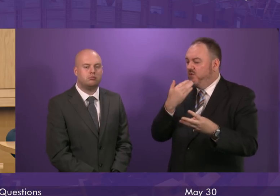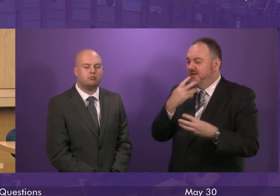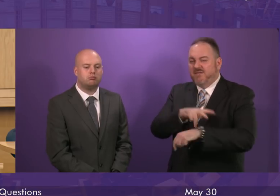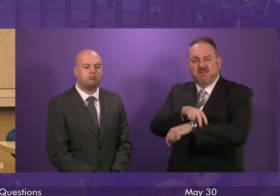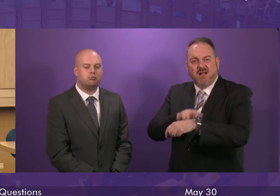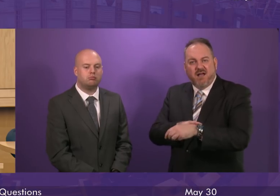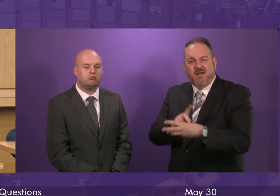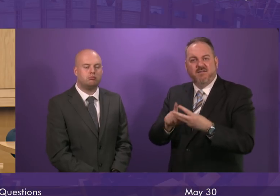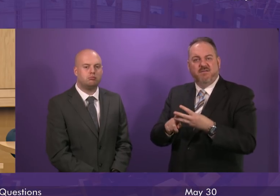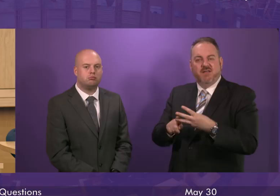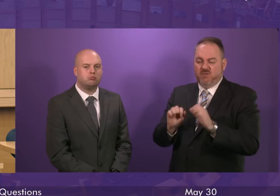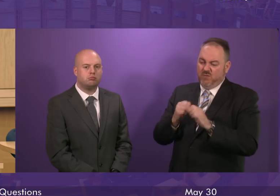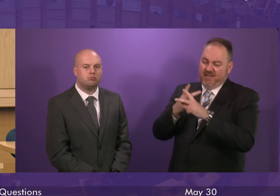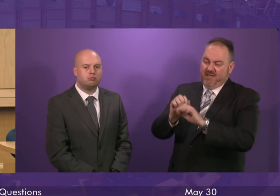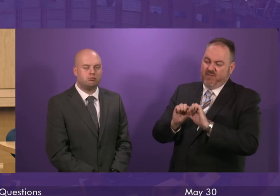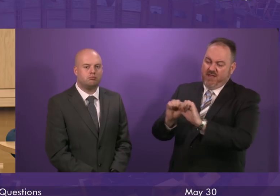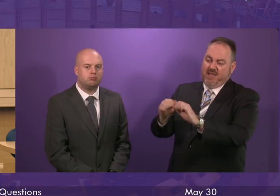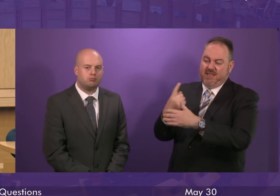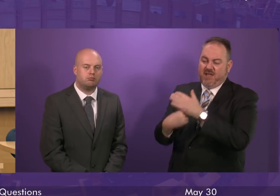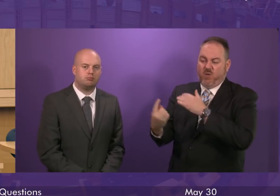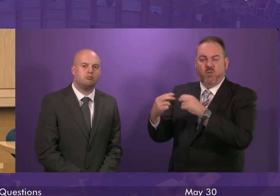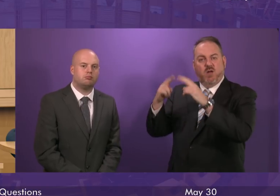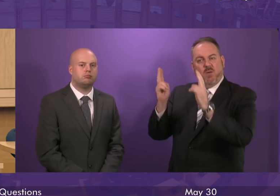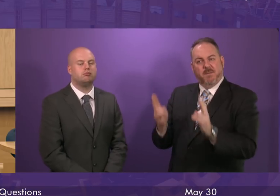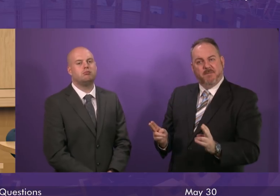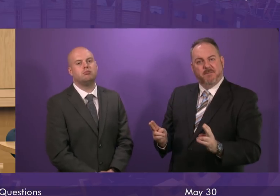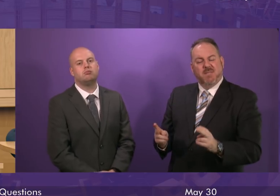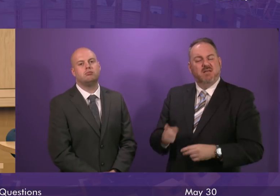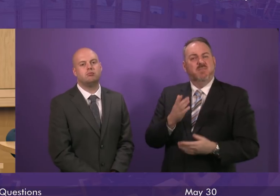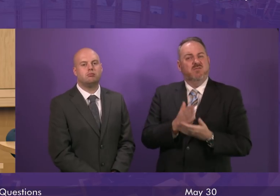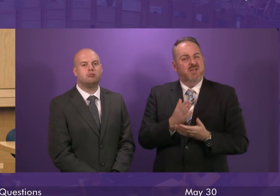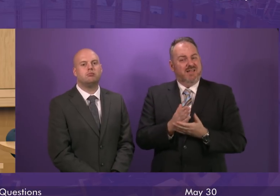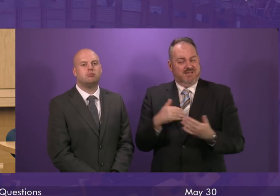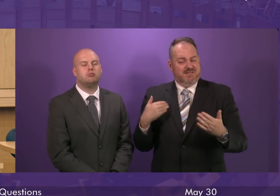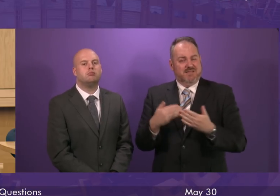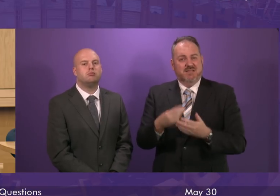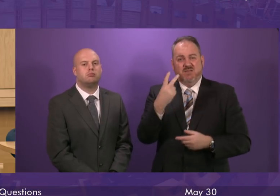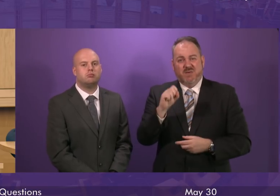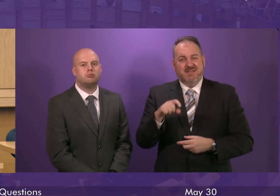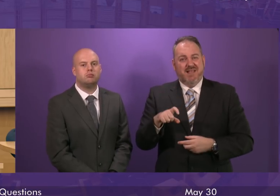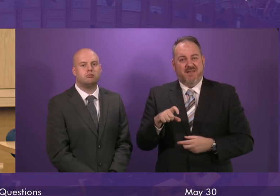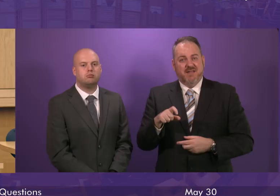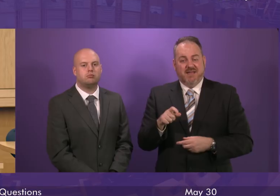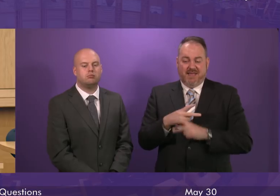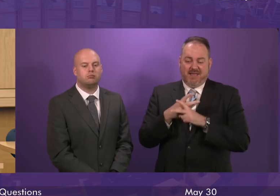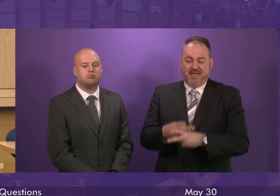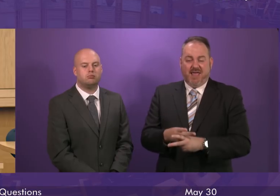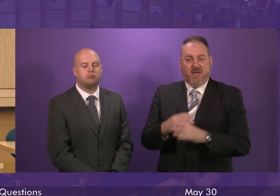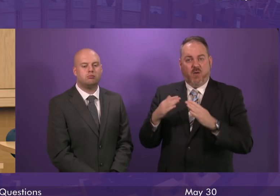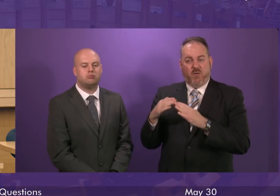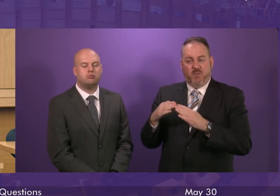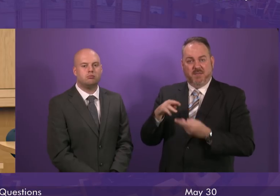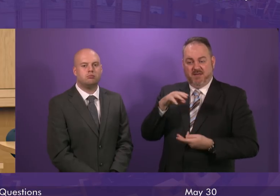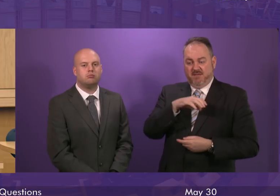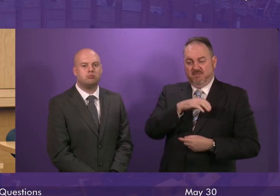in-home care. The report by Age Scotland confirms that since 2011 the number of care home places in Scotland has